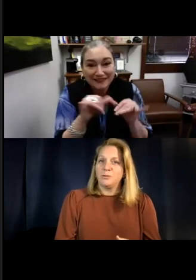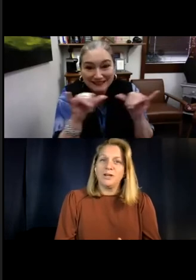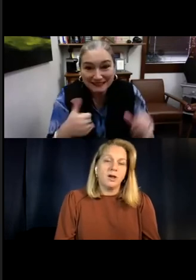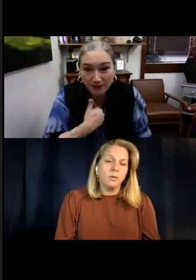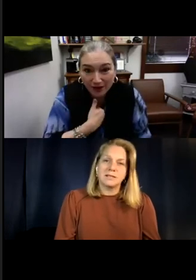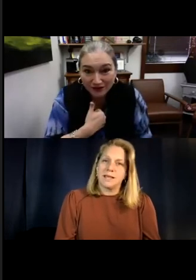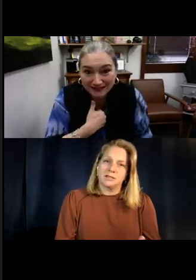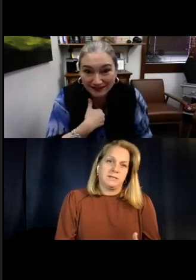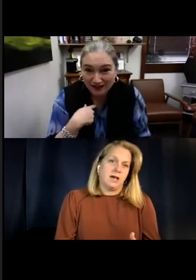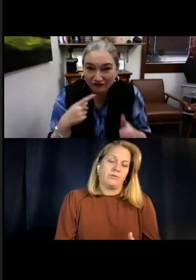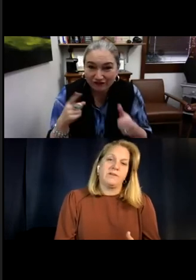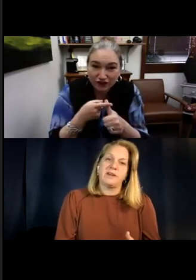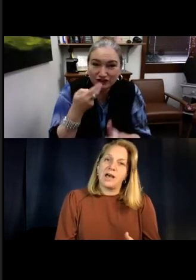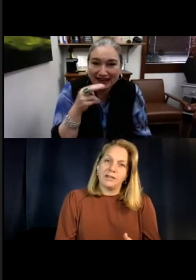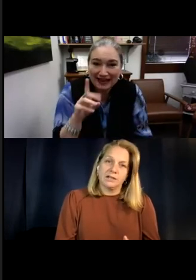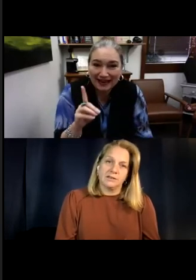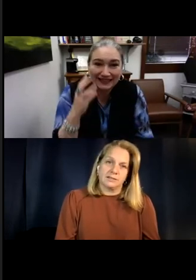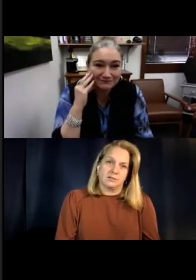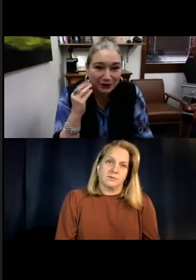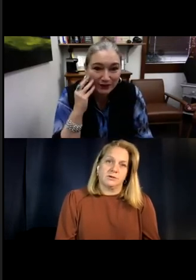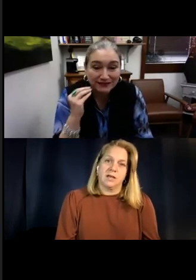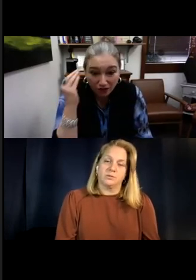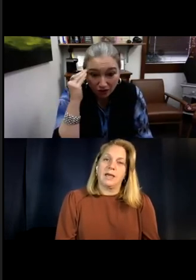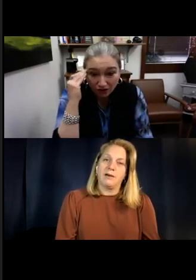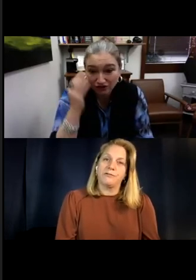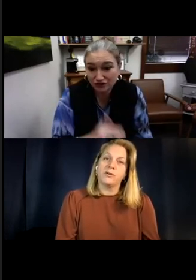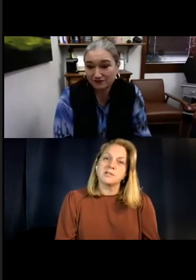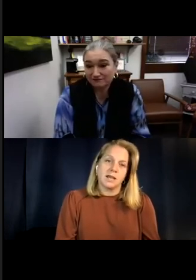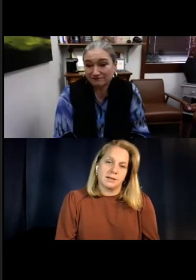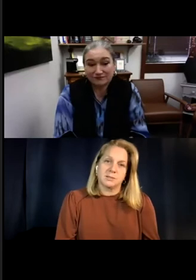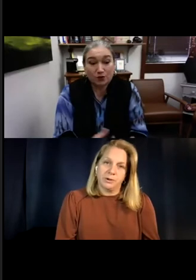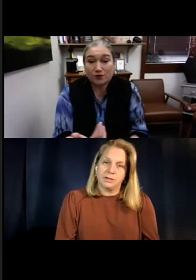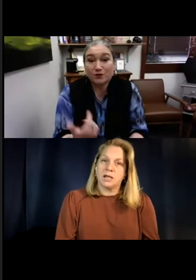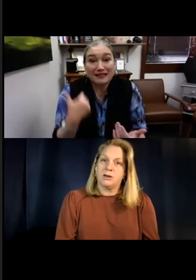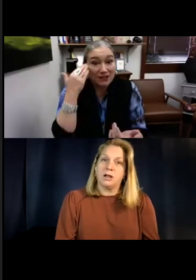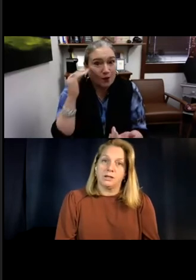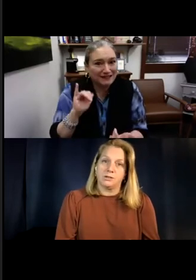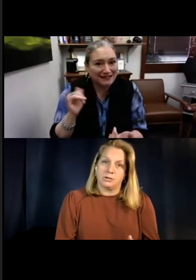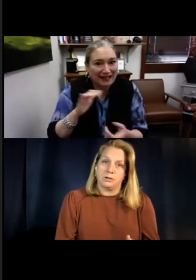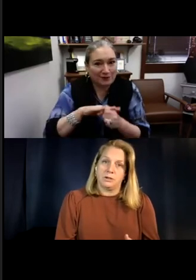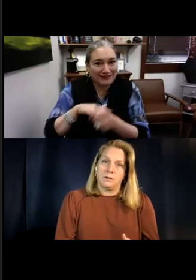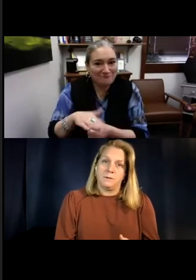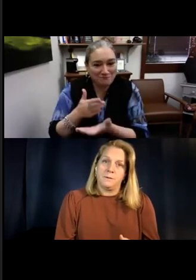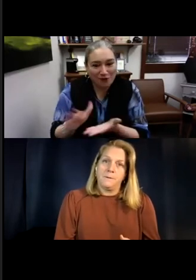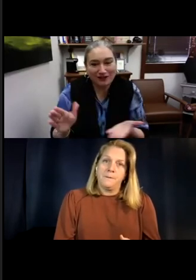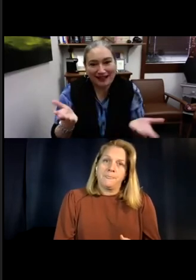We know what it's like to be deaf. We've navigated the systems ourselves. We have firsthand experience and knowledge.